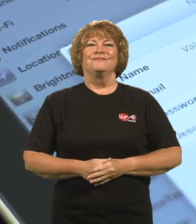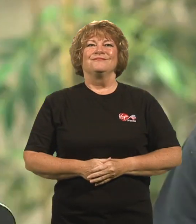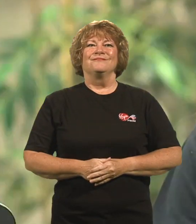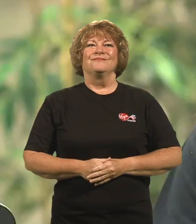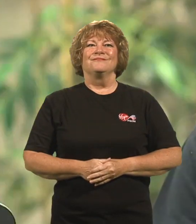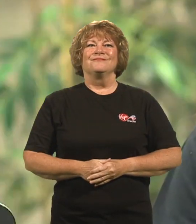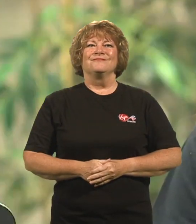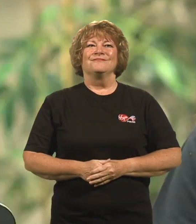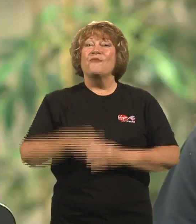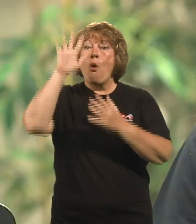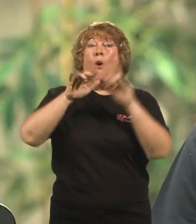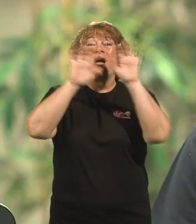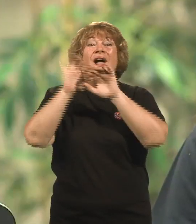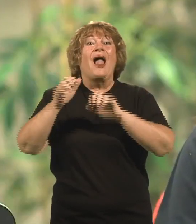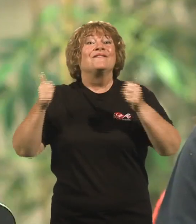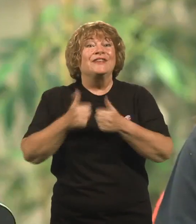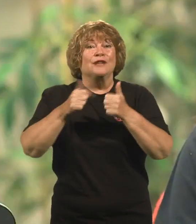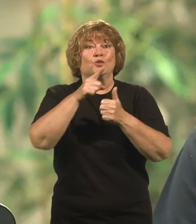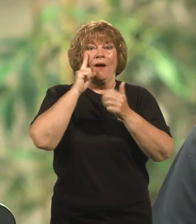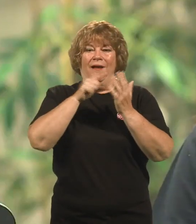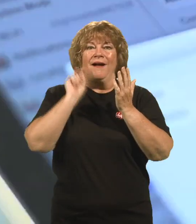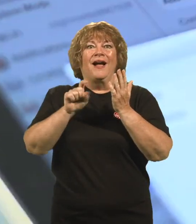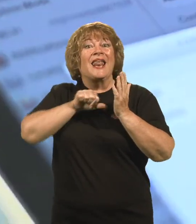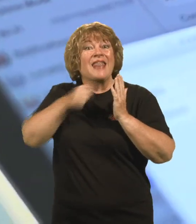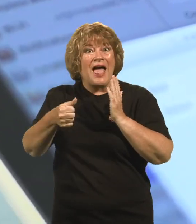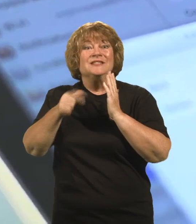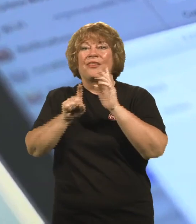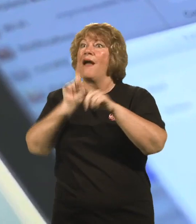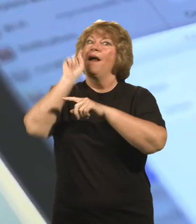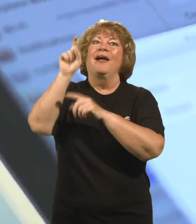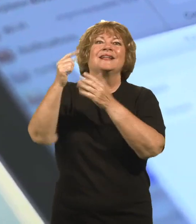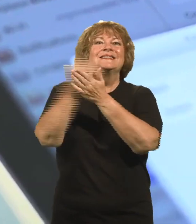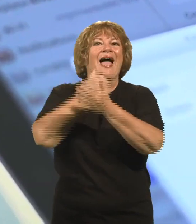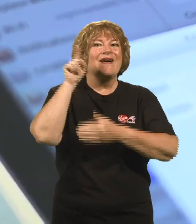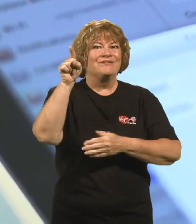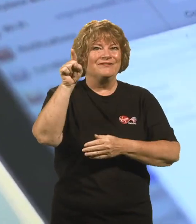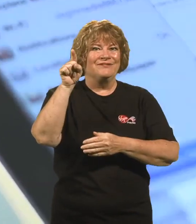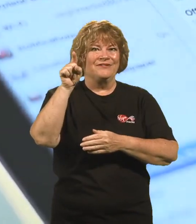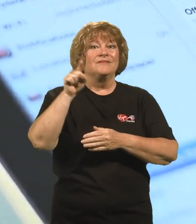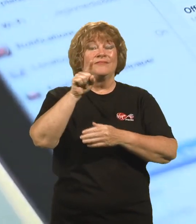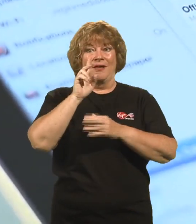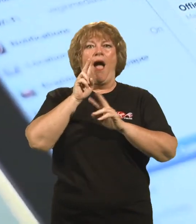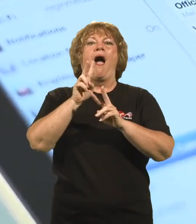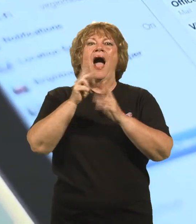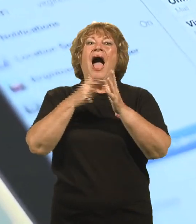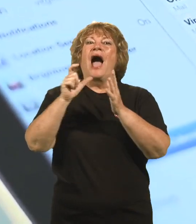So once that has all been typed in we can click next and then you can click save and then you'll see that the account has been added.